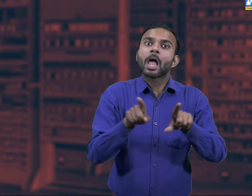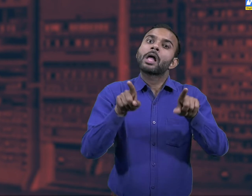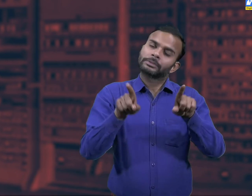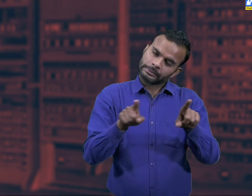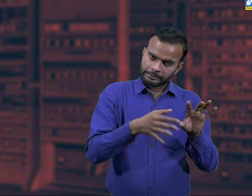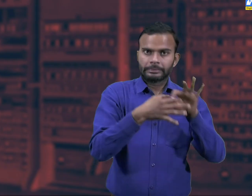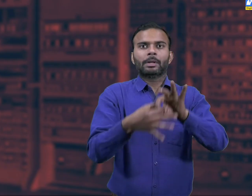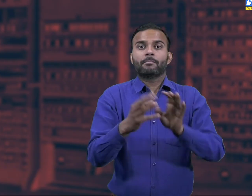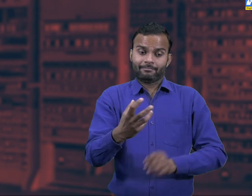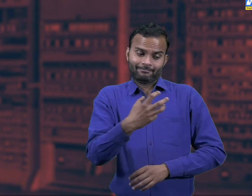organs.